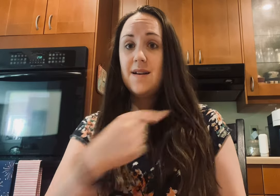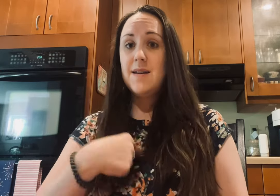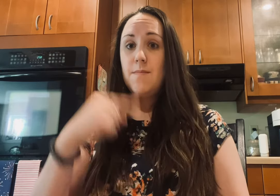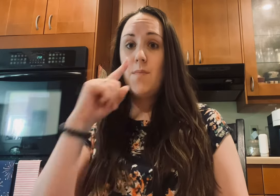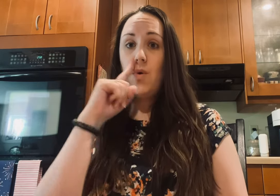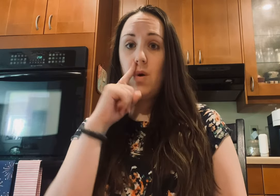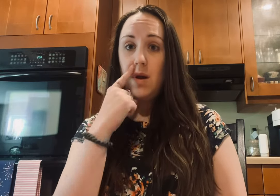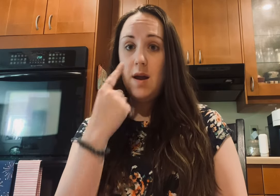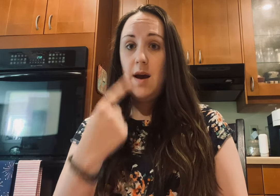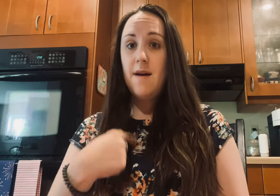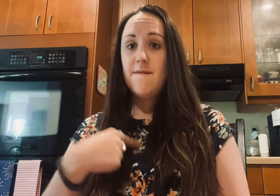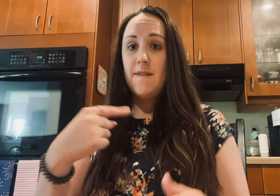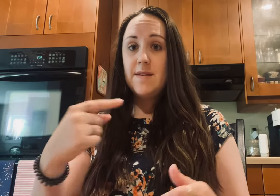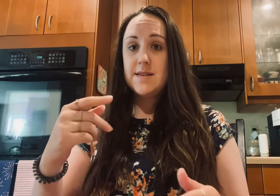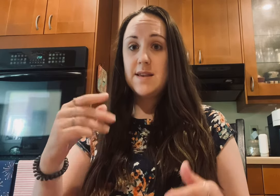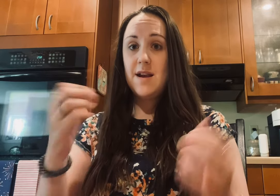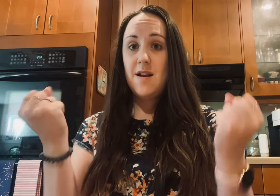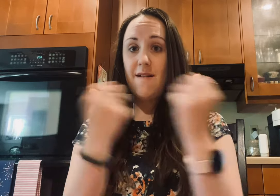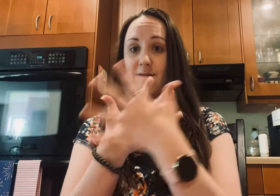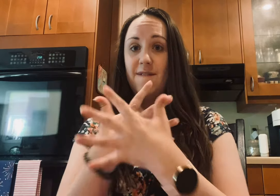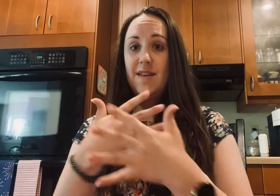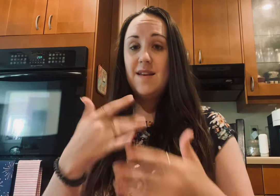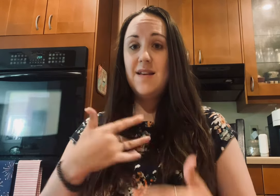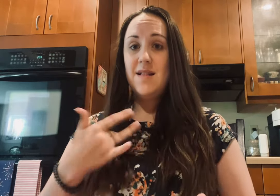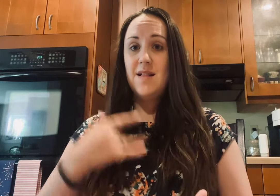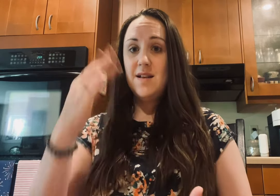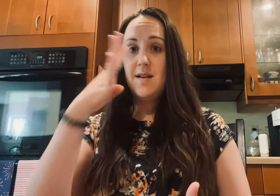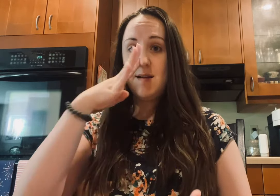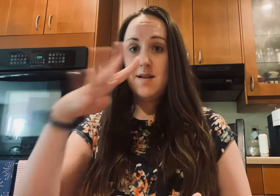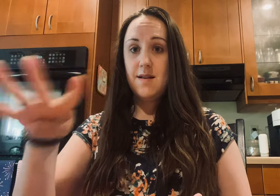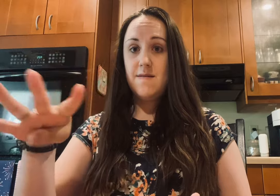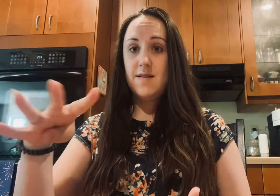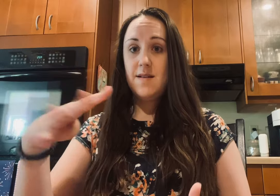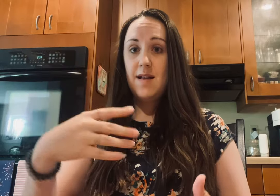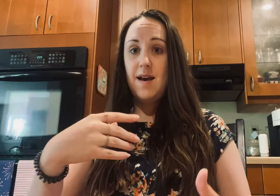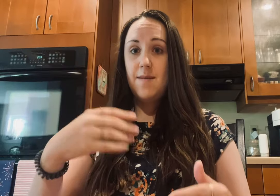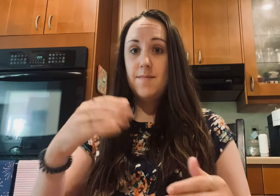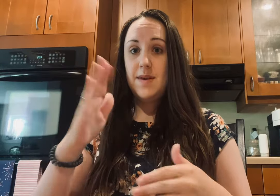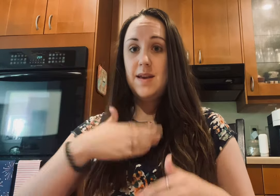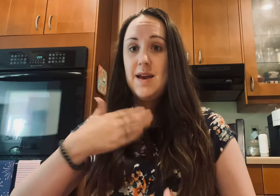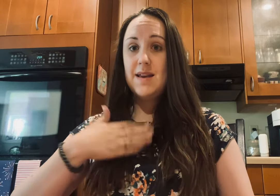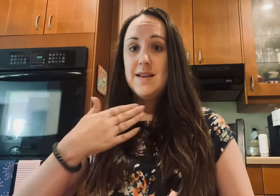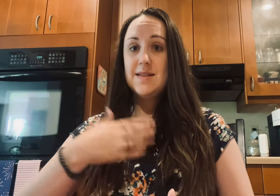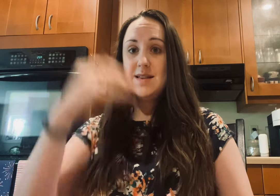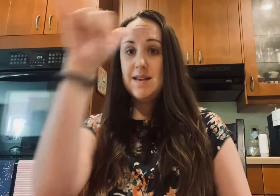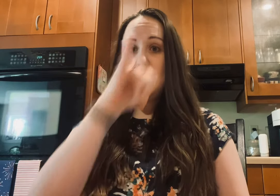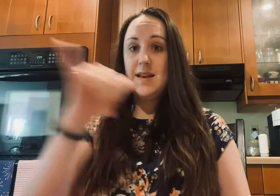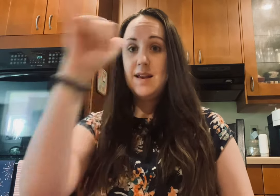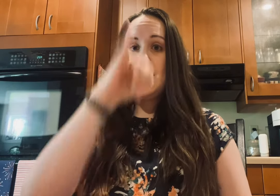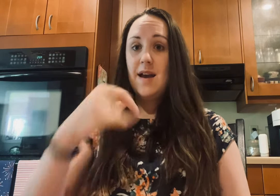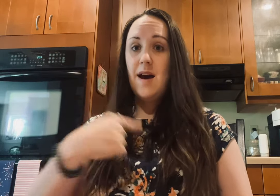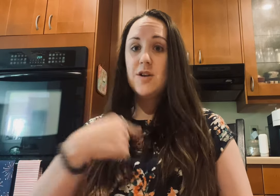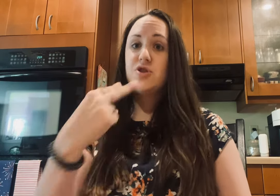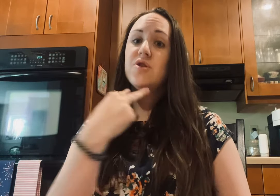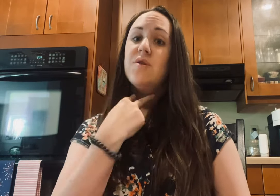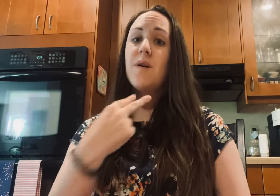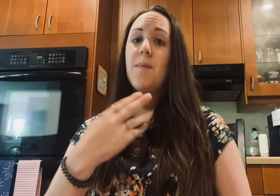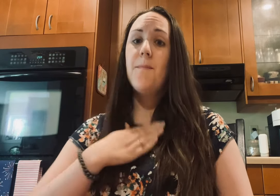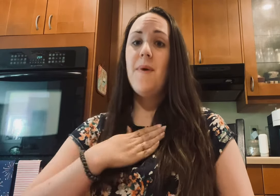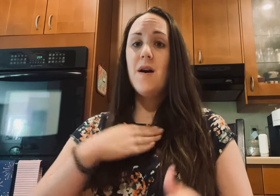get bored I get scared I feel ignored I feel happy I get silly I choke on my